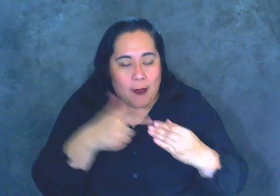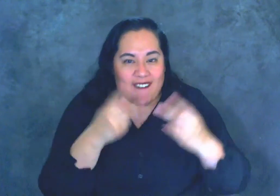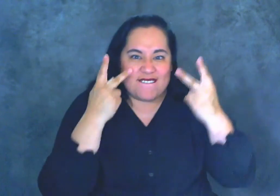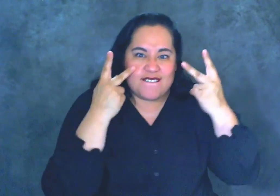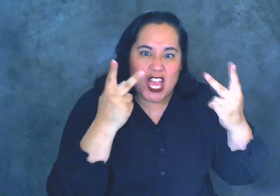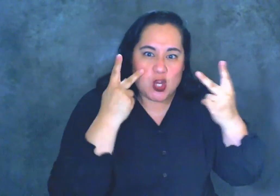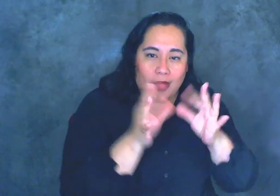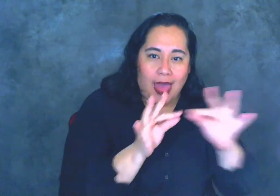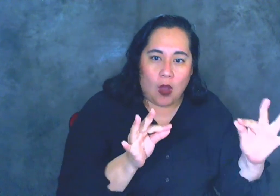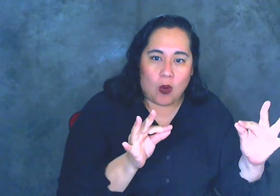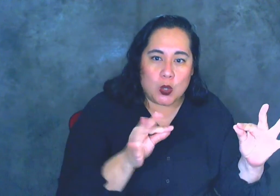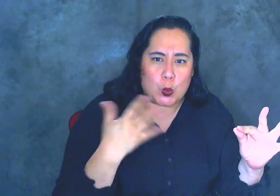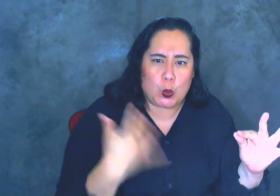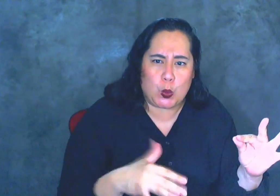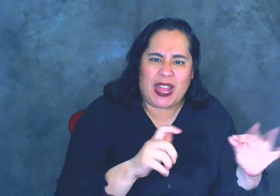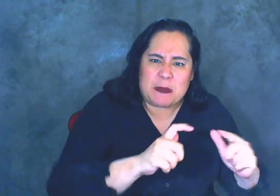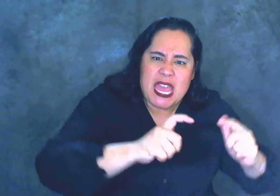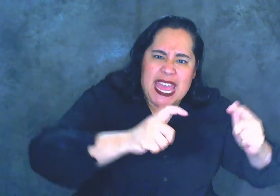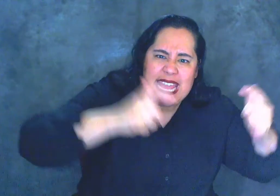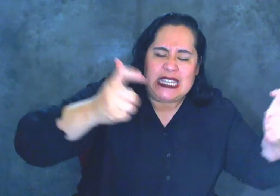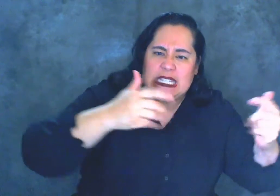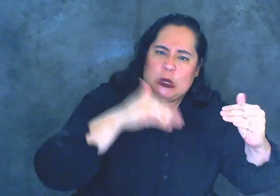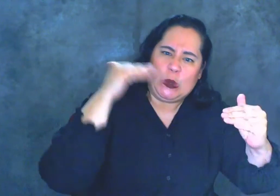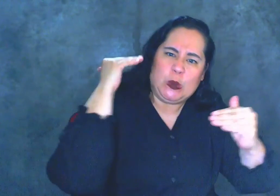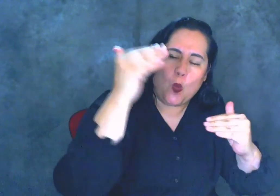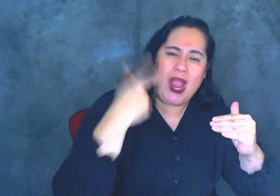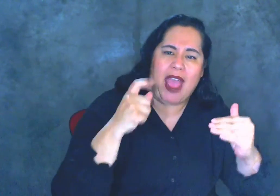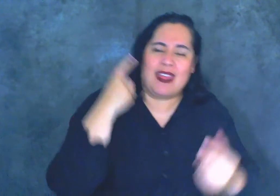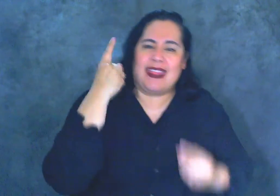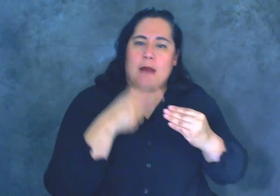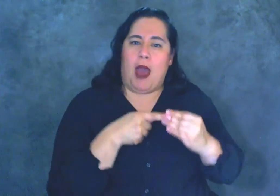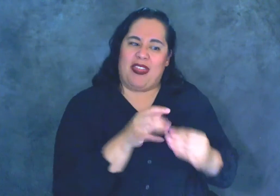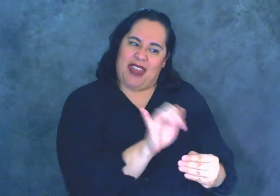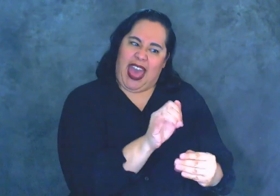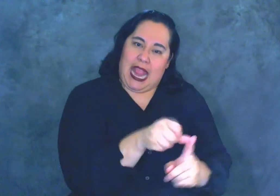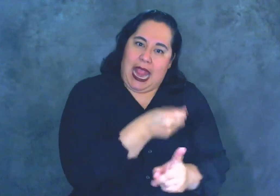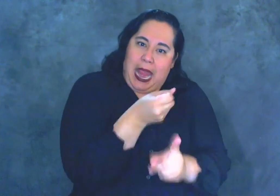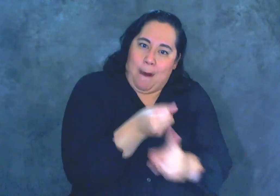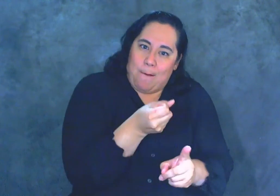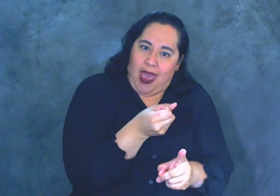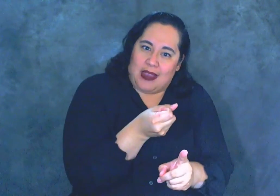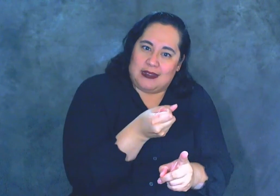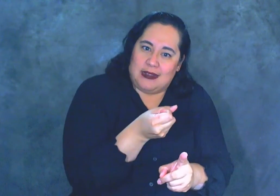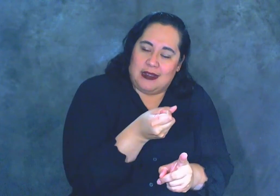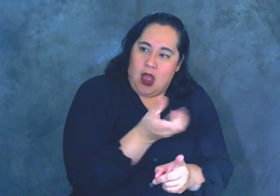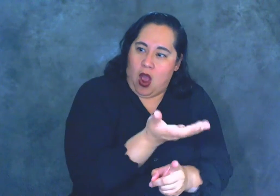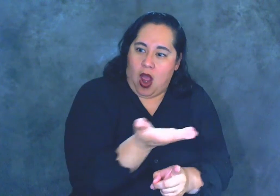well then that's even bigger. And we have to think about that impact on our